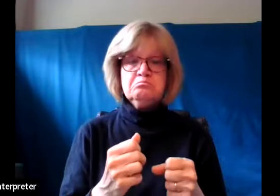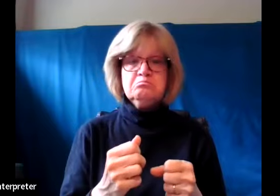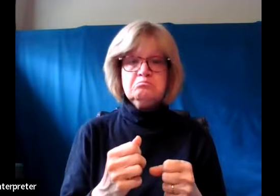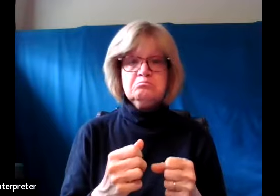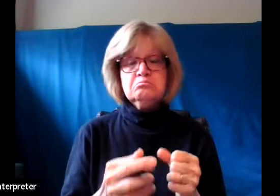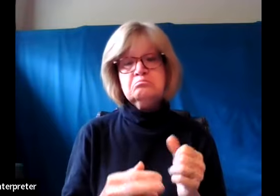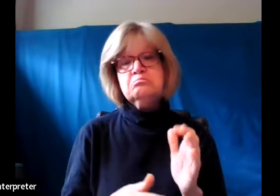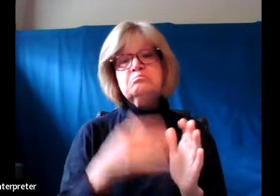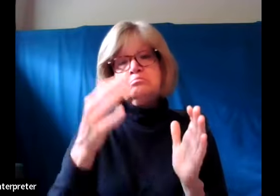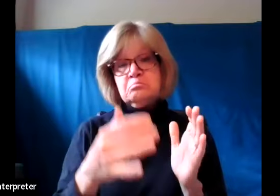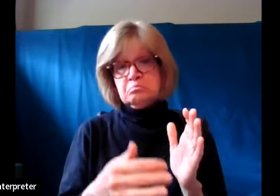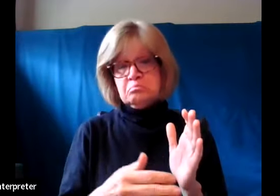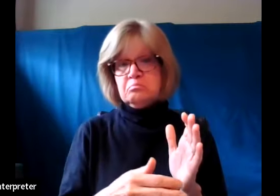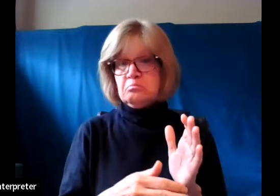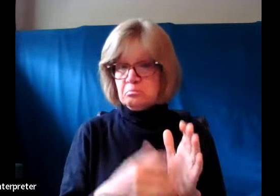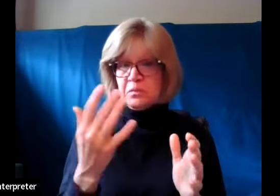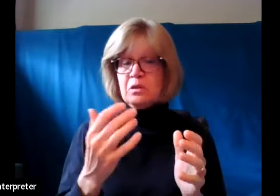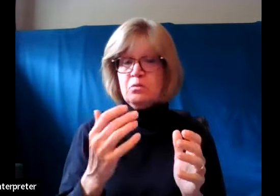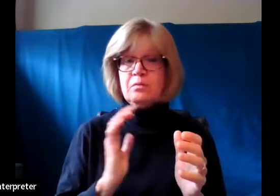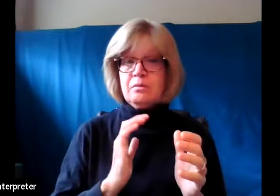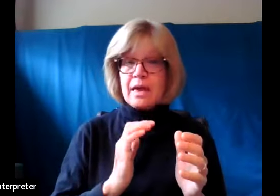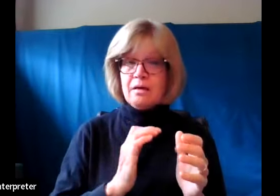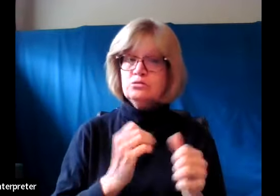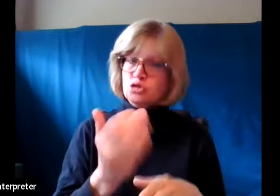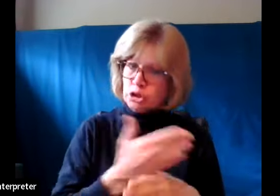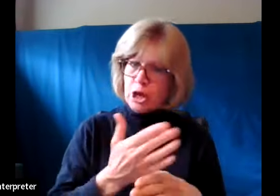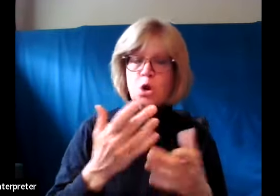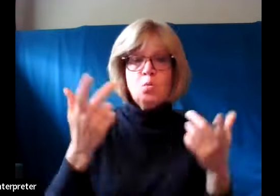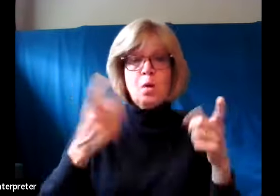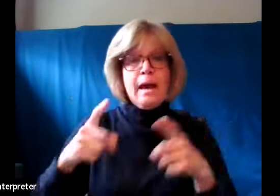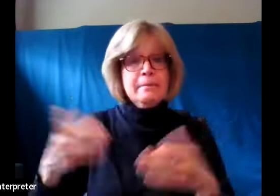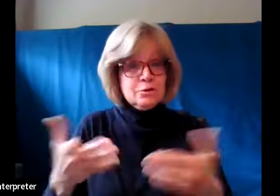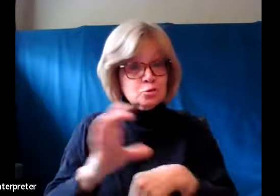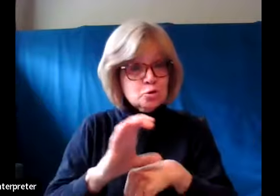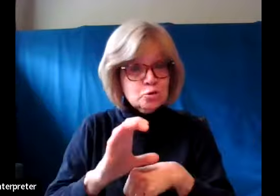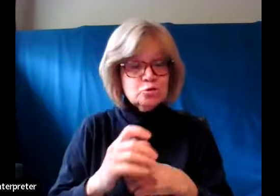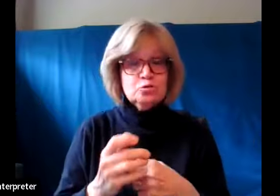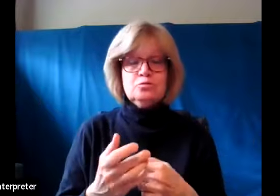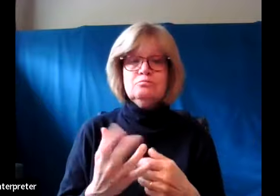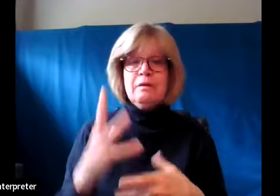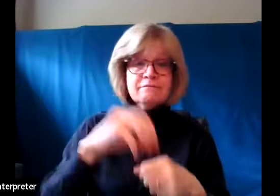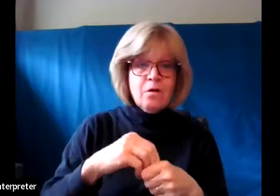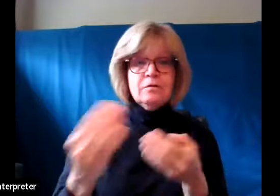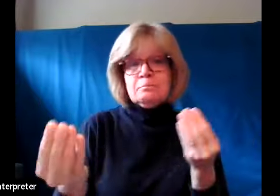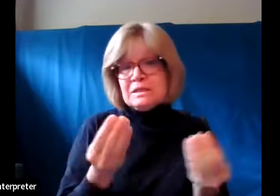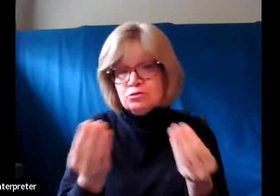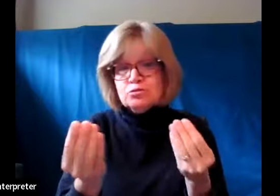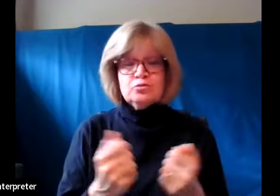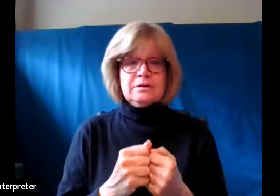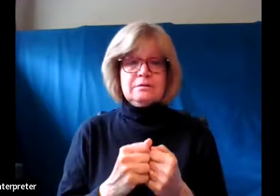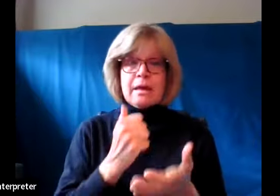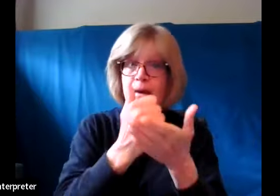occasionally what we're doing with our life at Probe. What ministries we're involved in to help community.